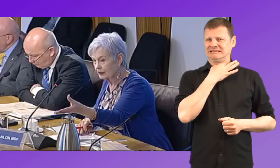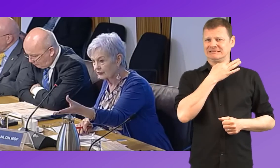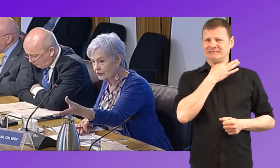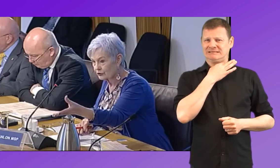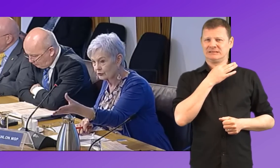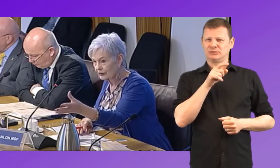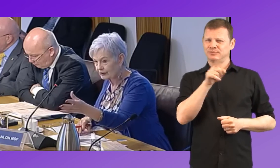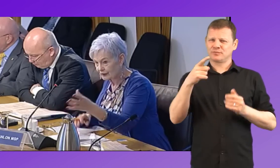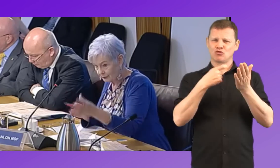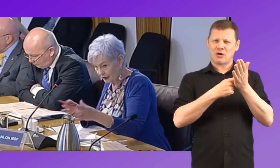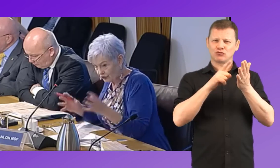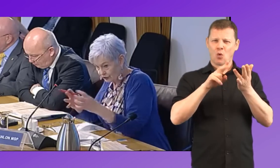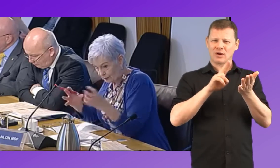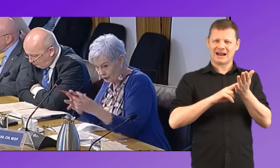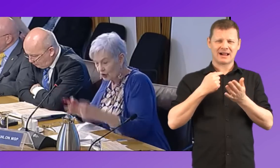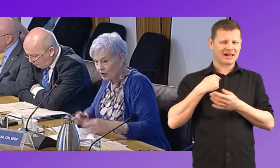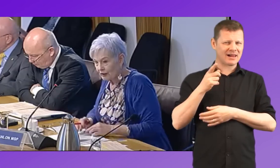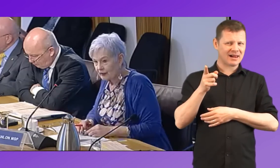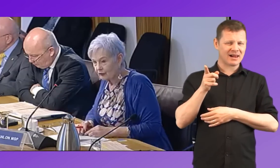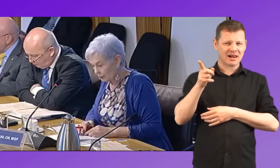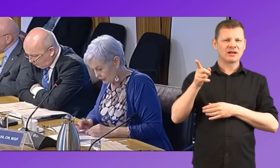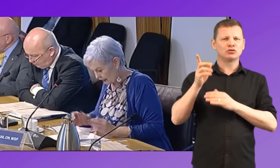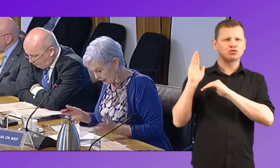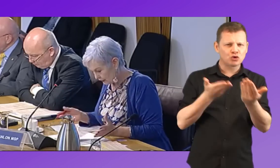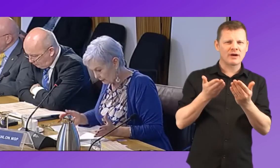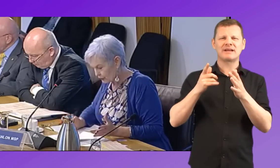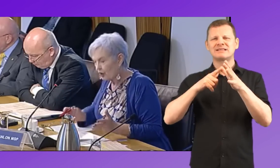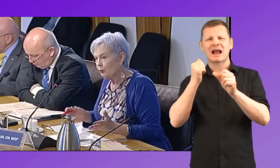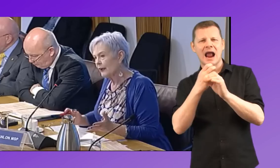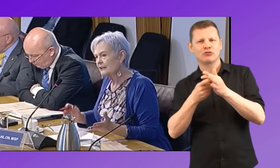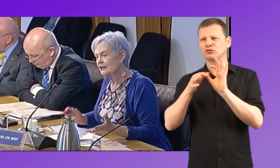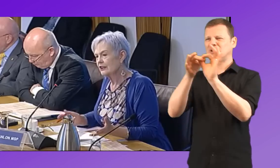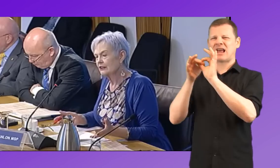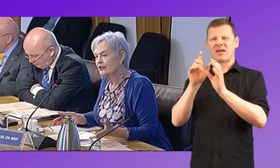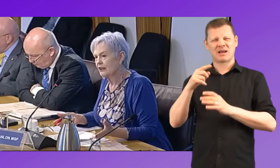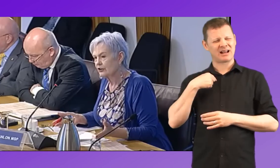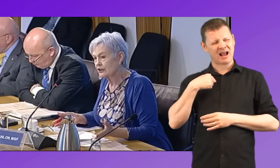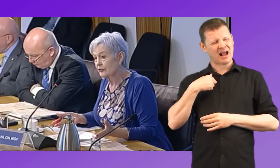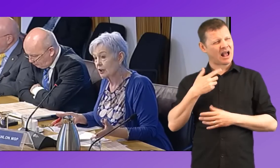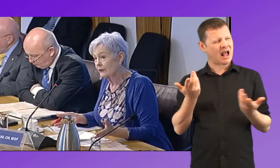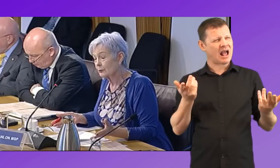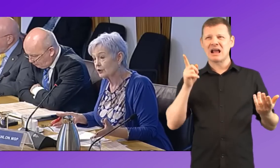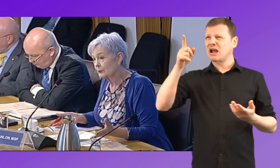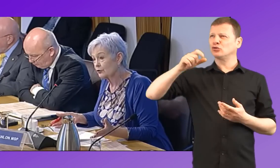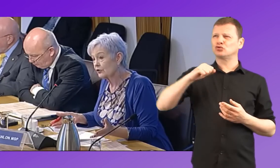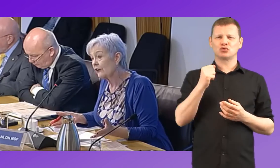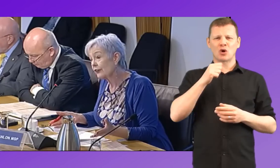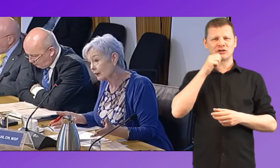Rachel O'Neill mentioned about coming together, but why has it taken 10 years for the government to produce nothing